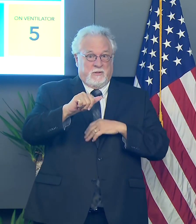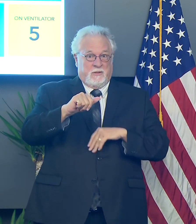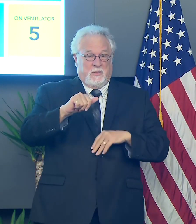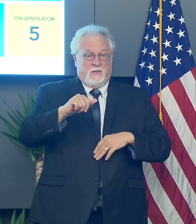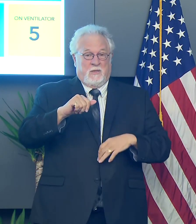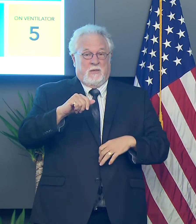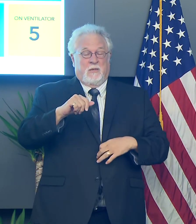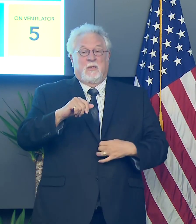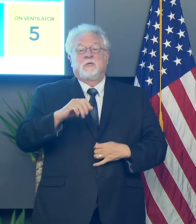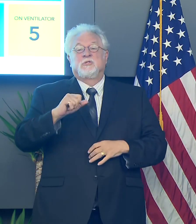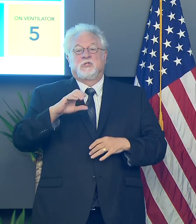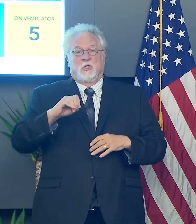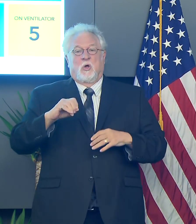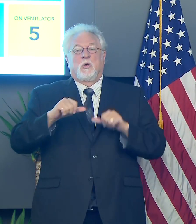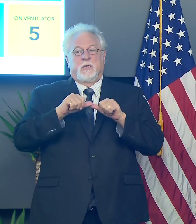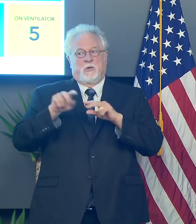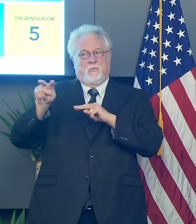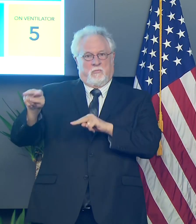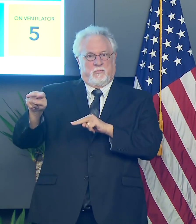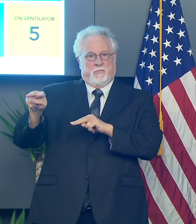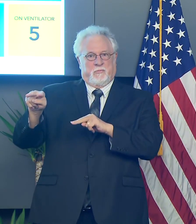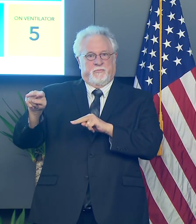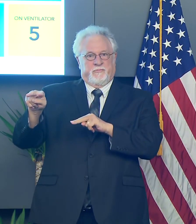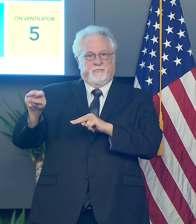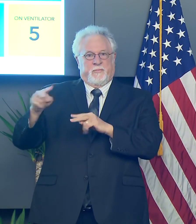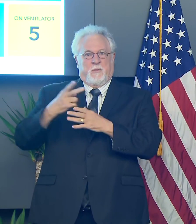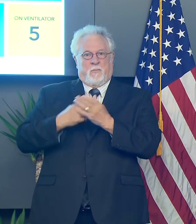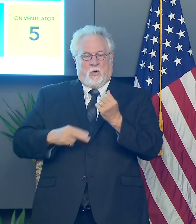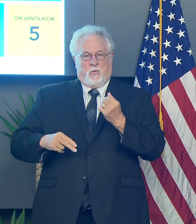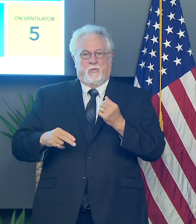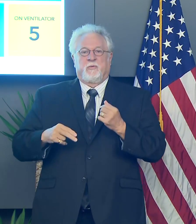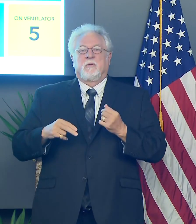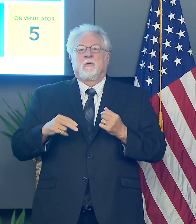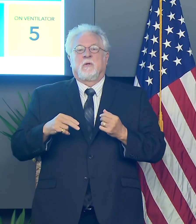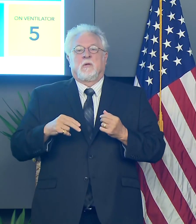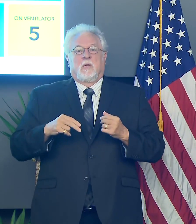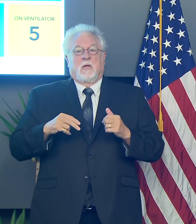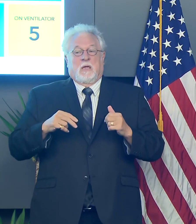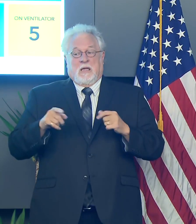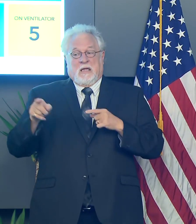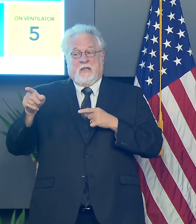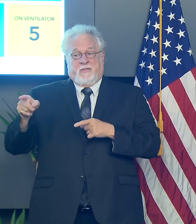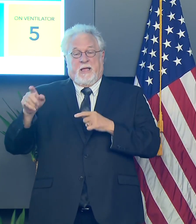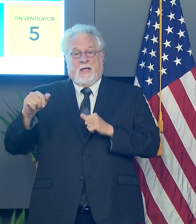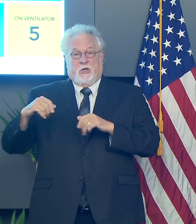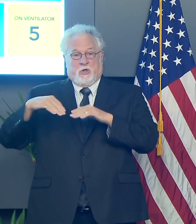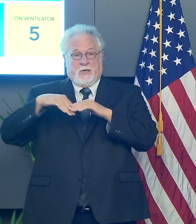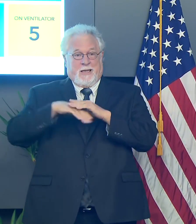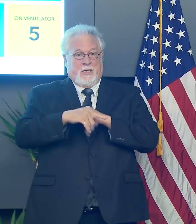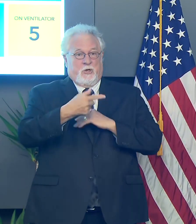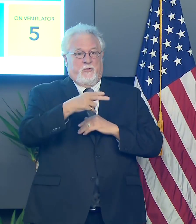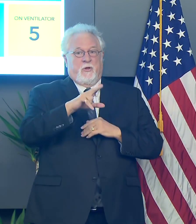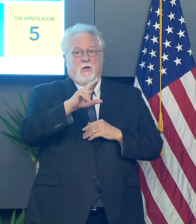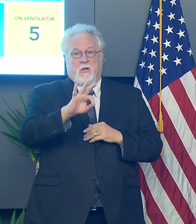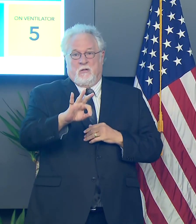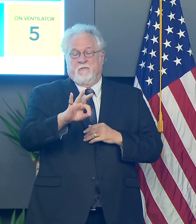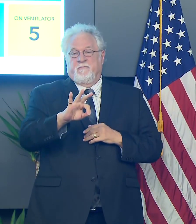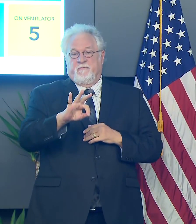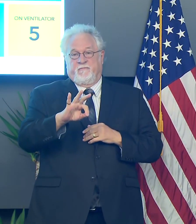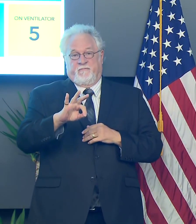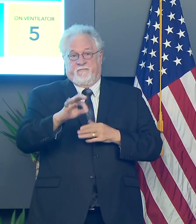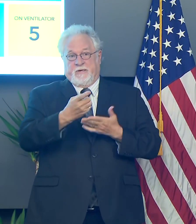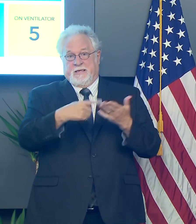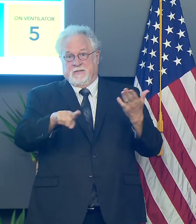on our region. So we're gonna continue to monitor them, uh, as it is possible that they could enter the Gulf of Mexico as